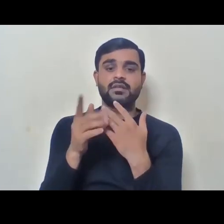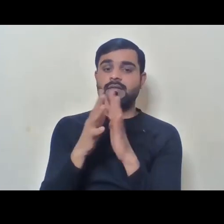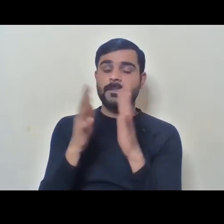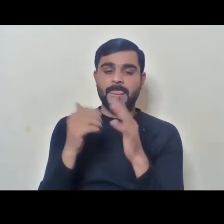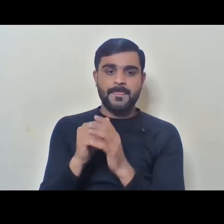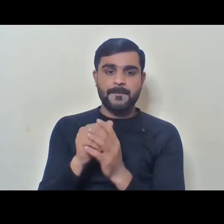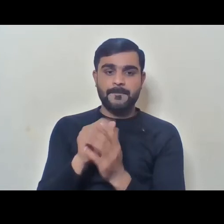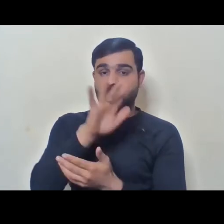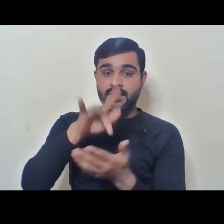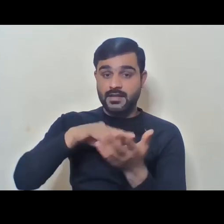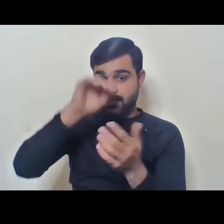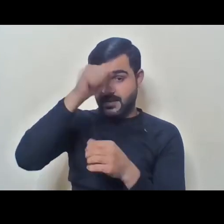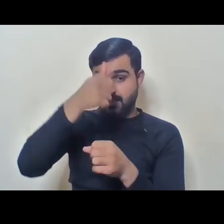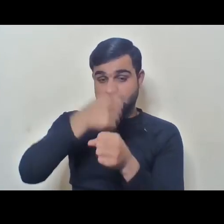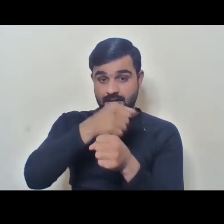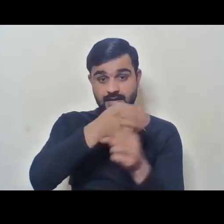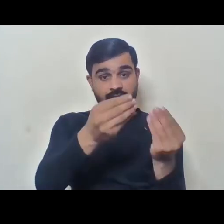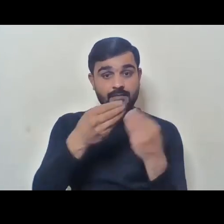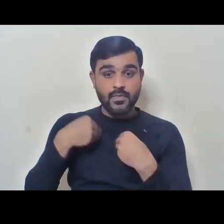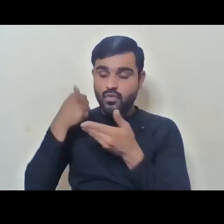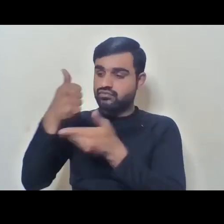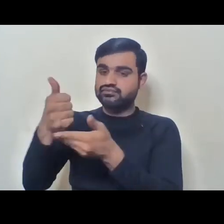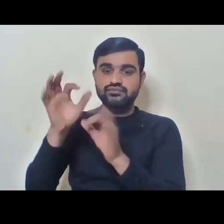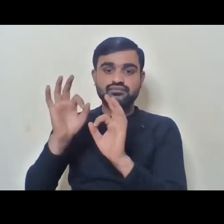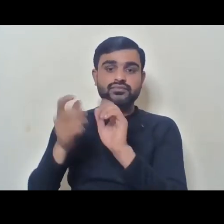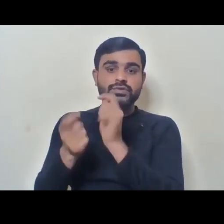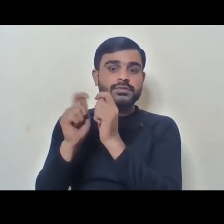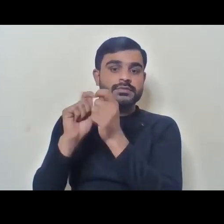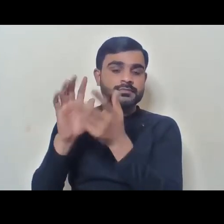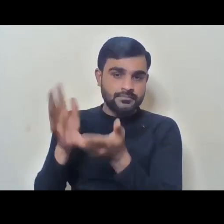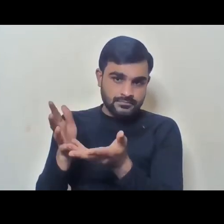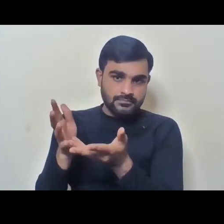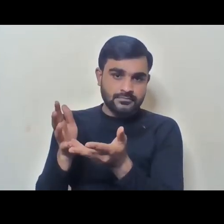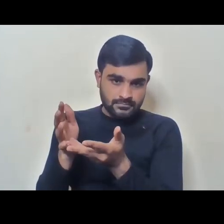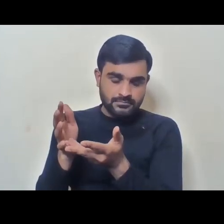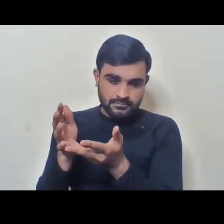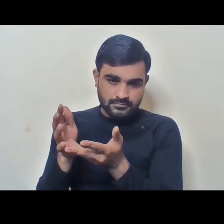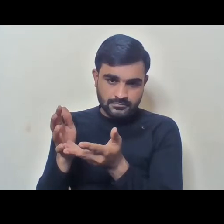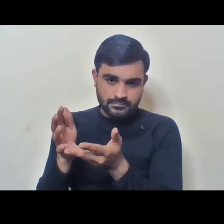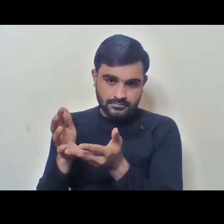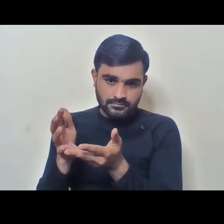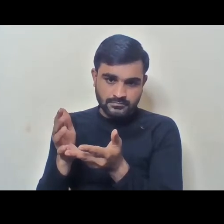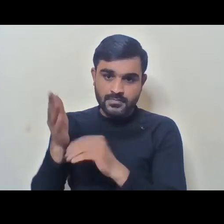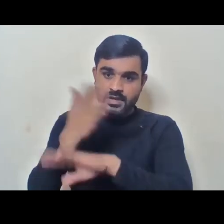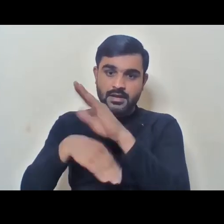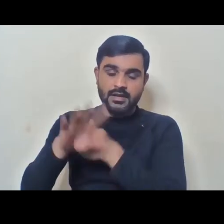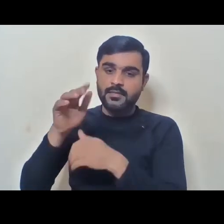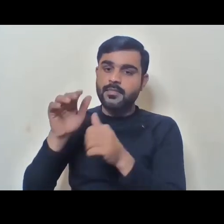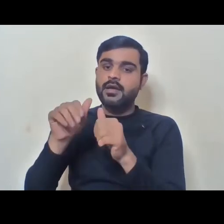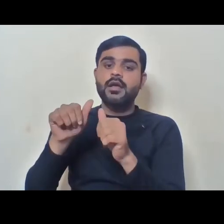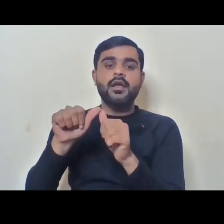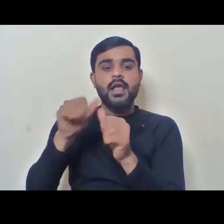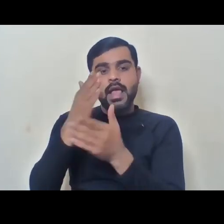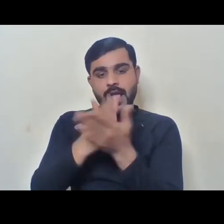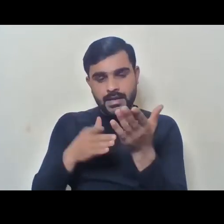central government is not providing funds to implement the disability act that has